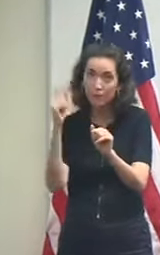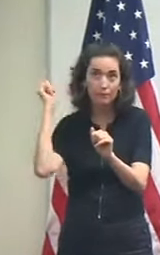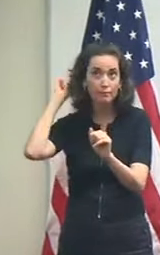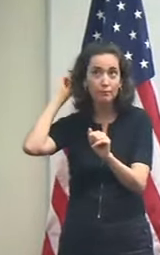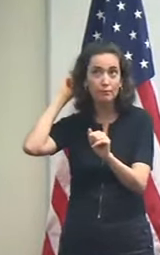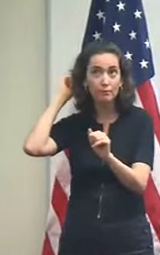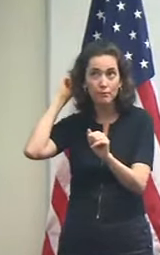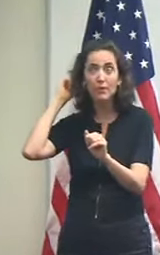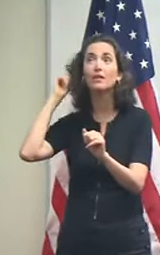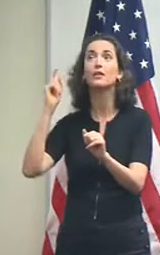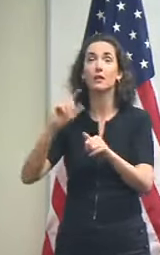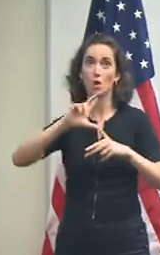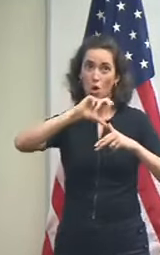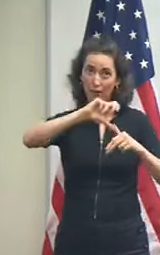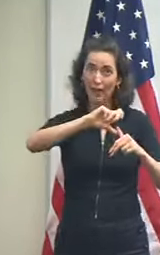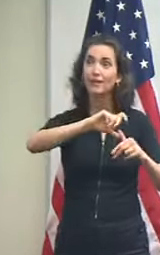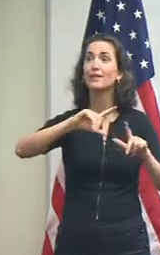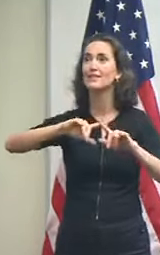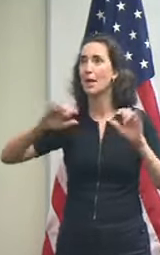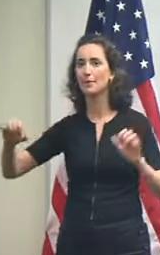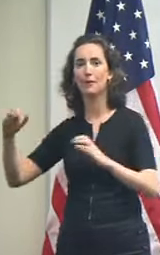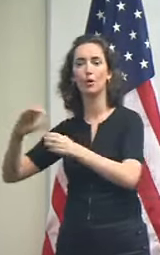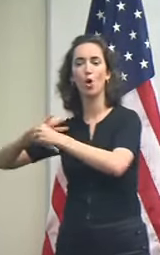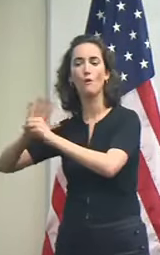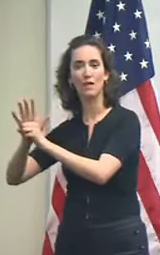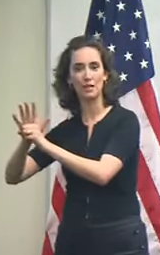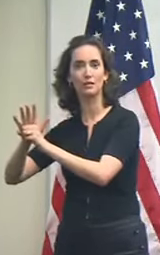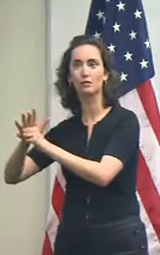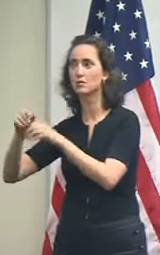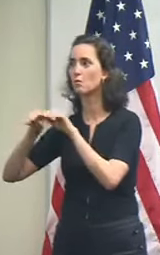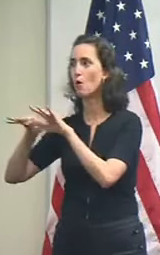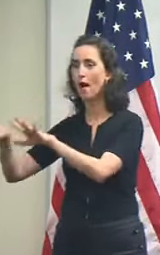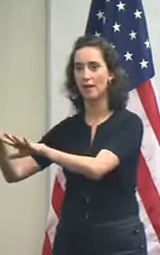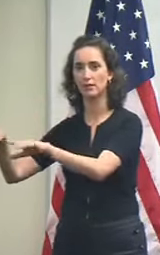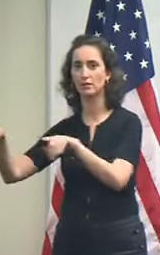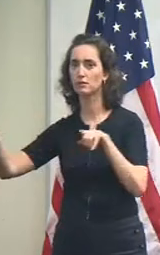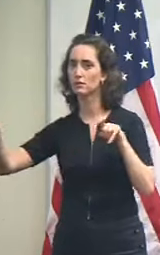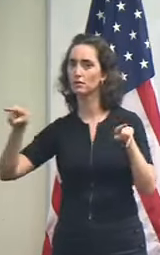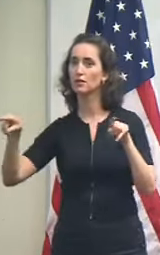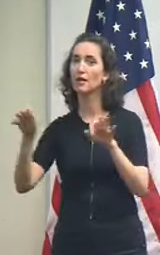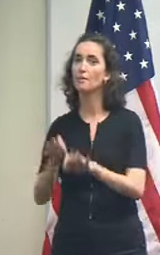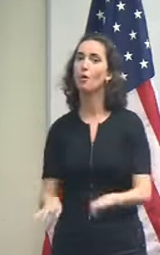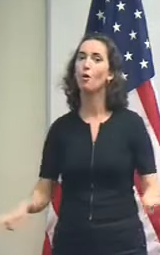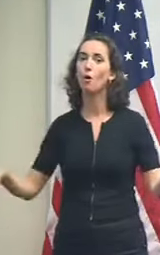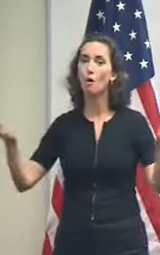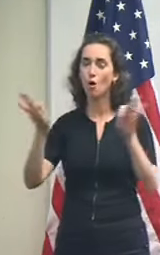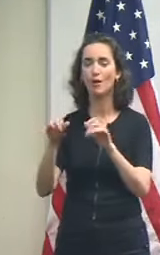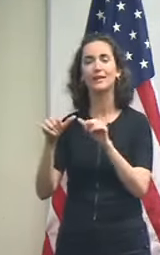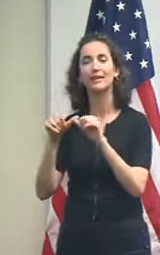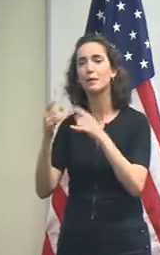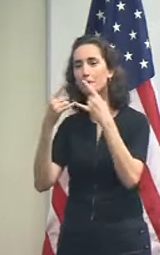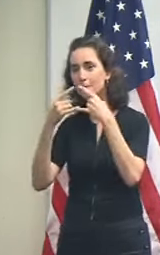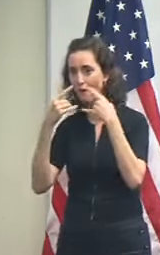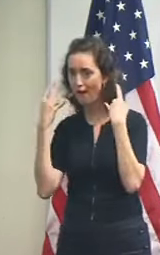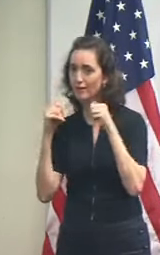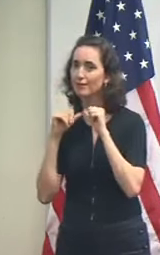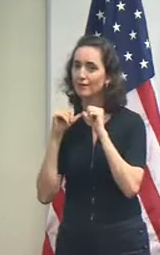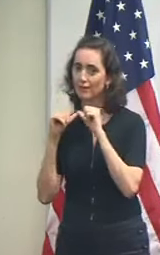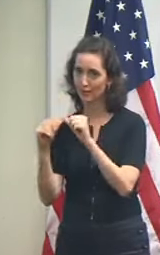public health emergency environment. So it is critically important that we continue to wear our mask and